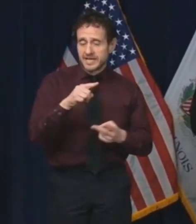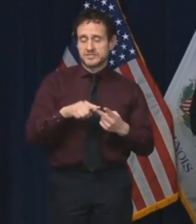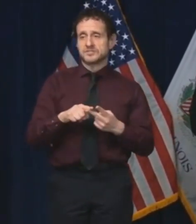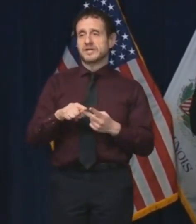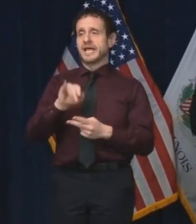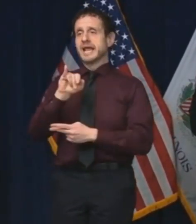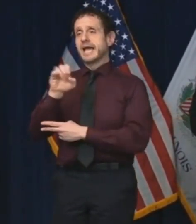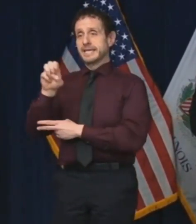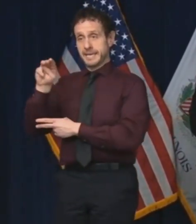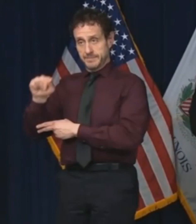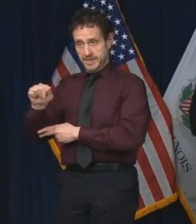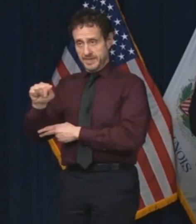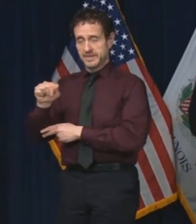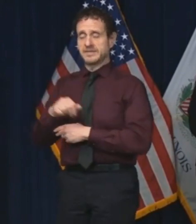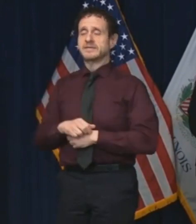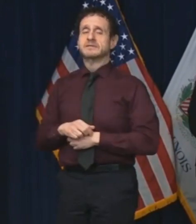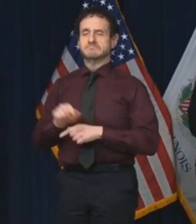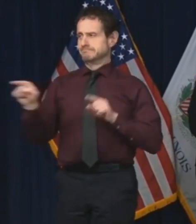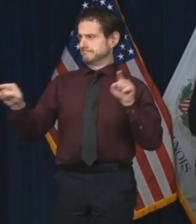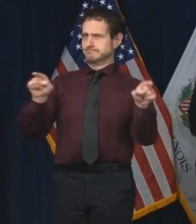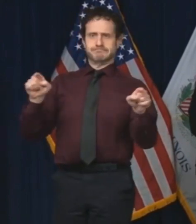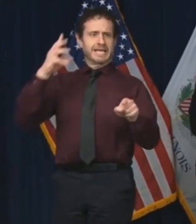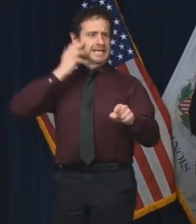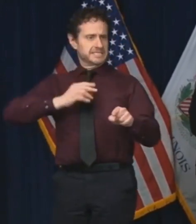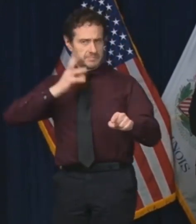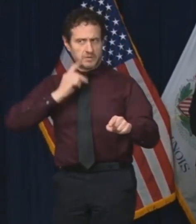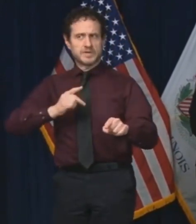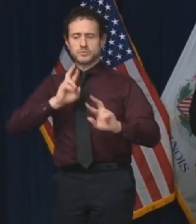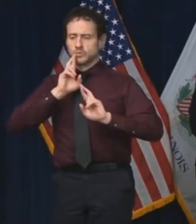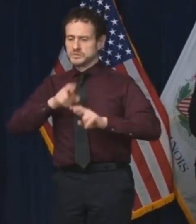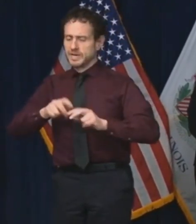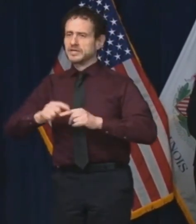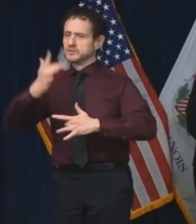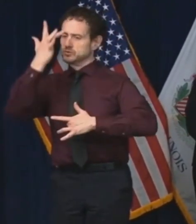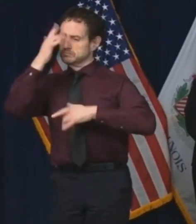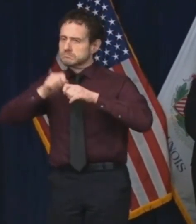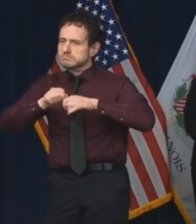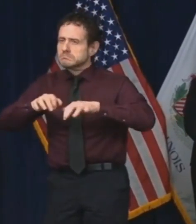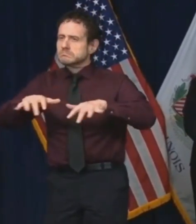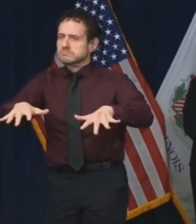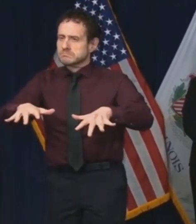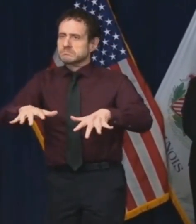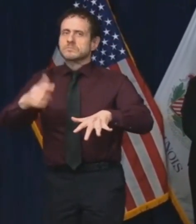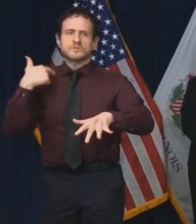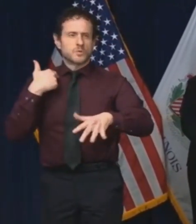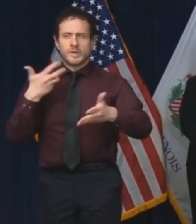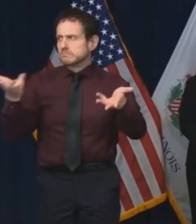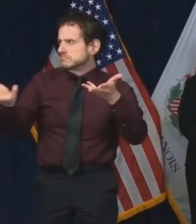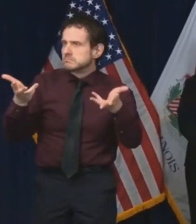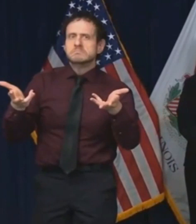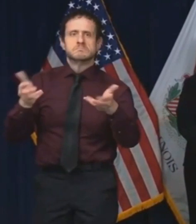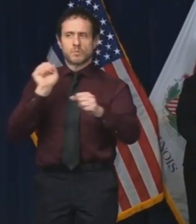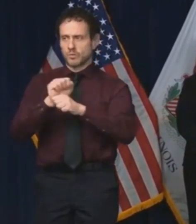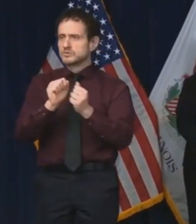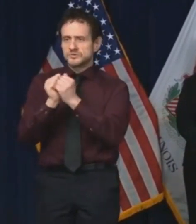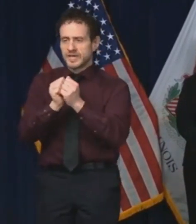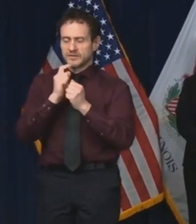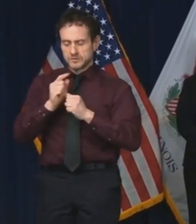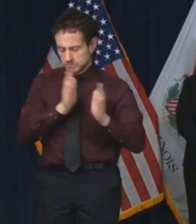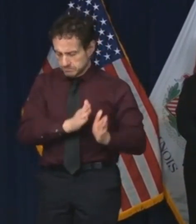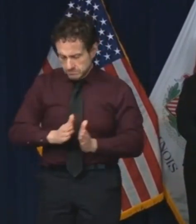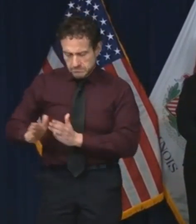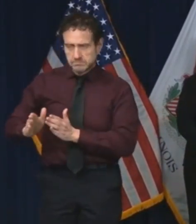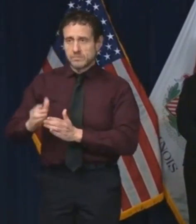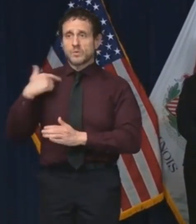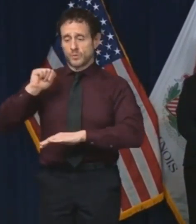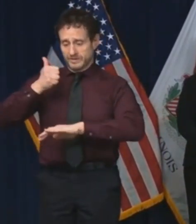IEMA, who are experienced in responding to infectious disease outbreaks. Together we have